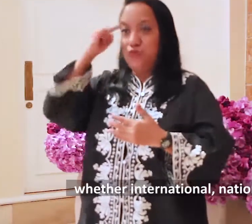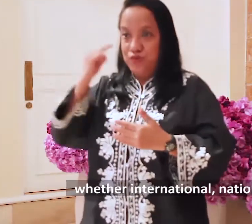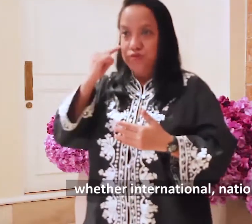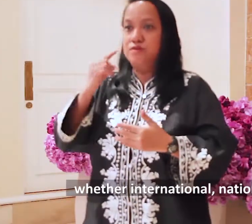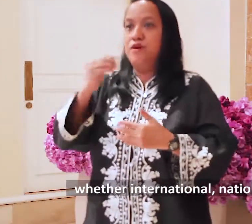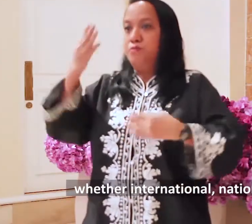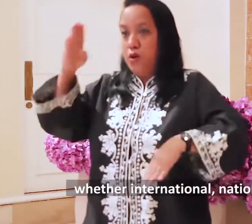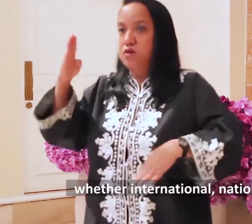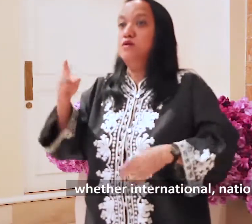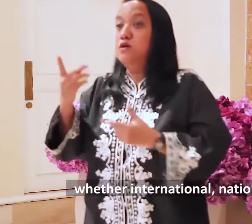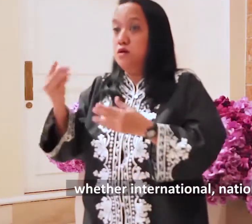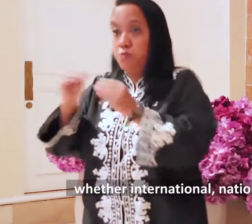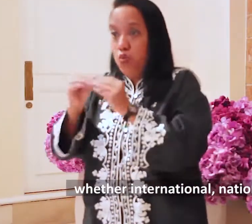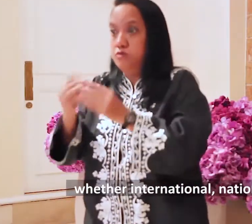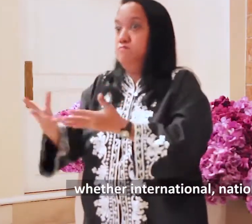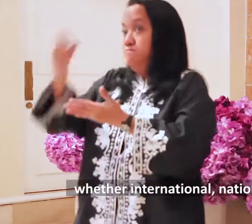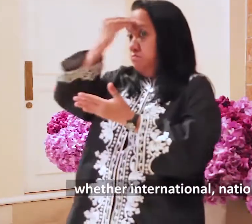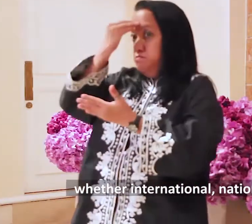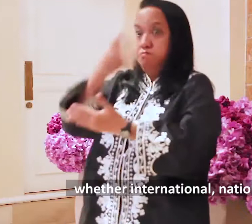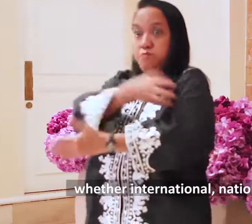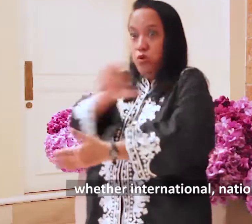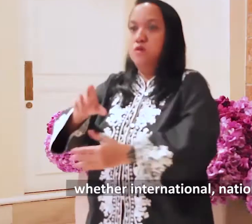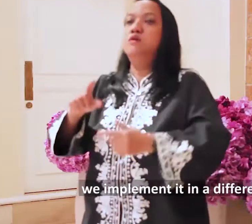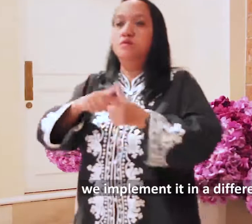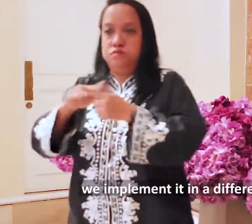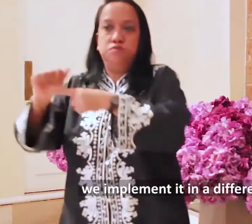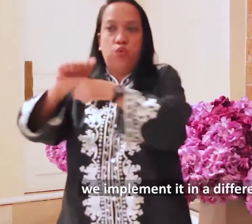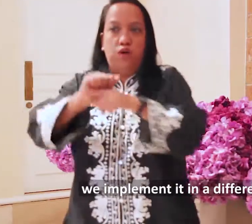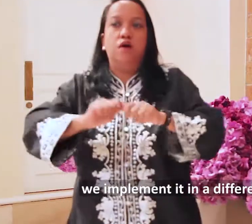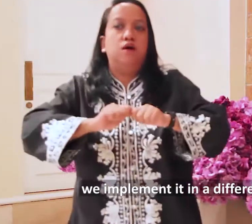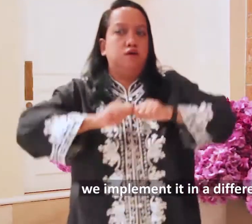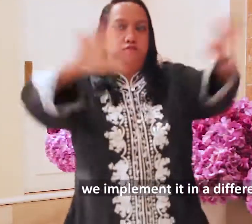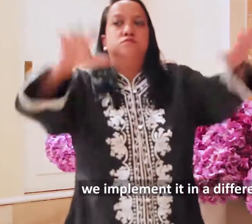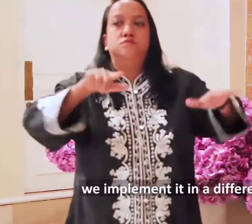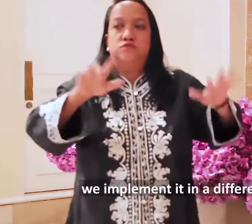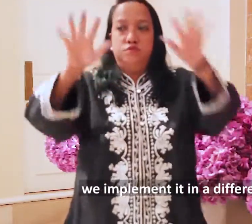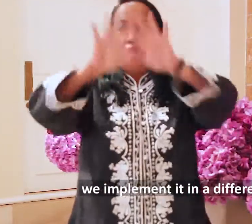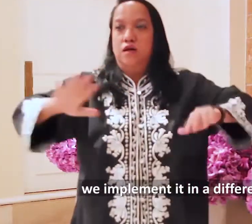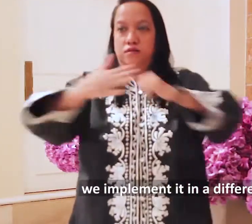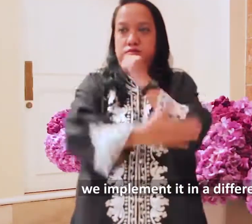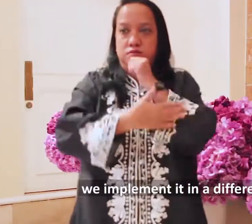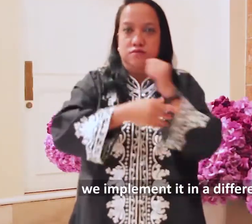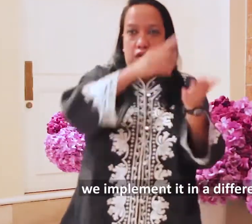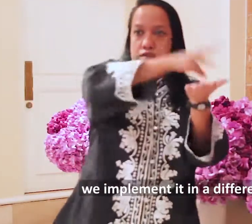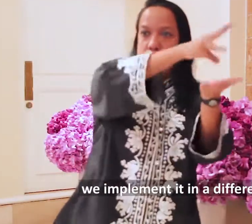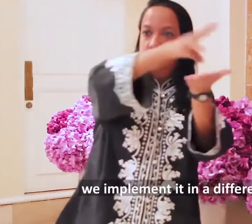whether international, national, or ASEAN, we implement it in the different countries,